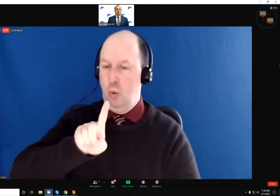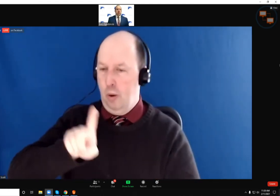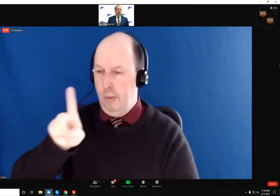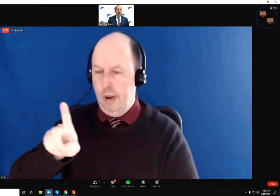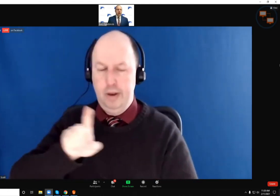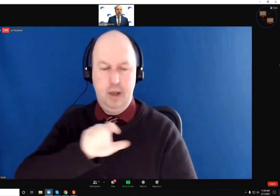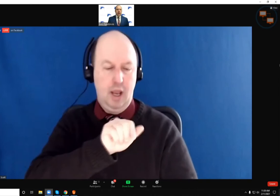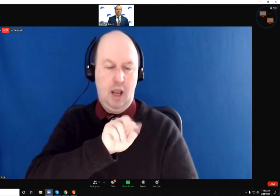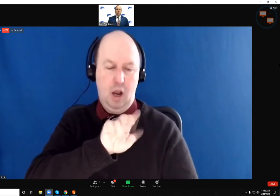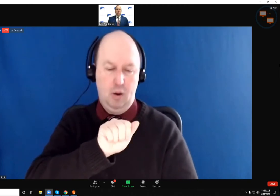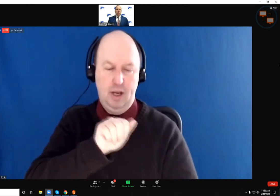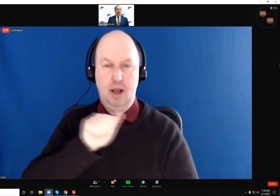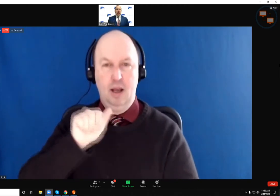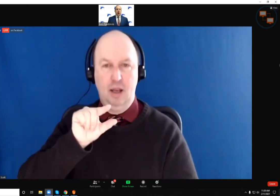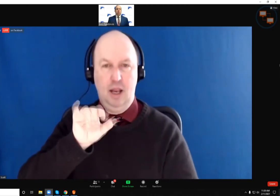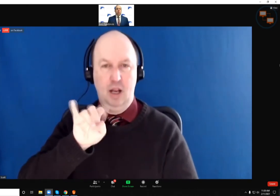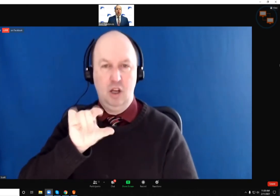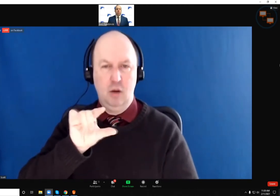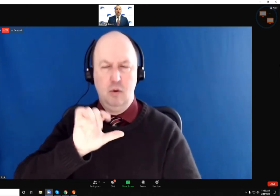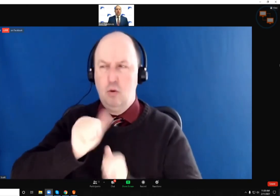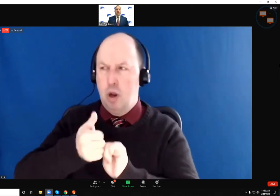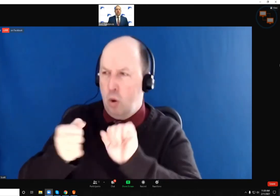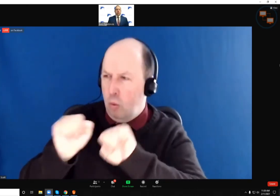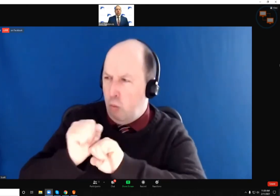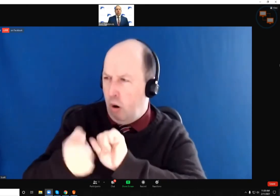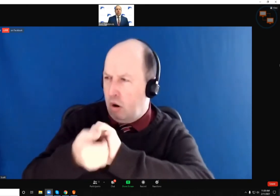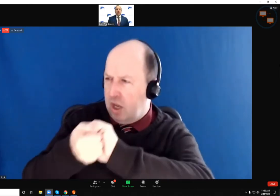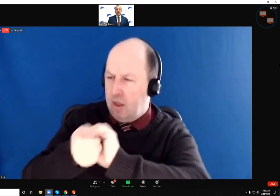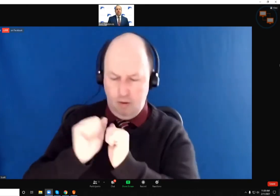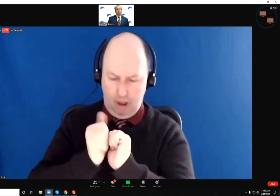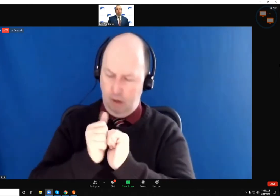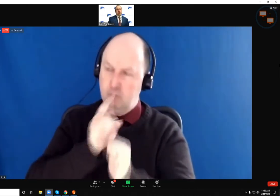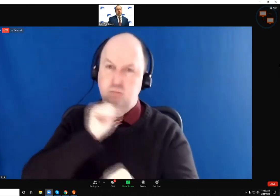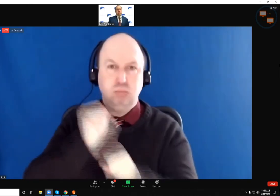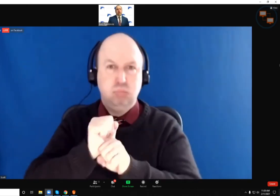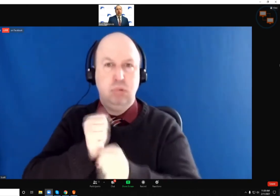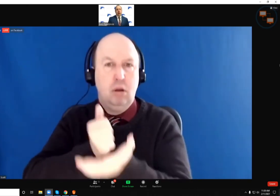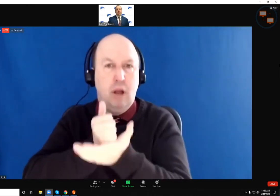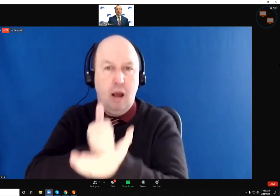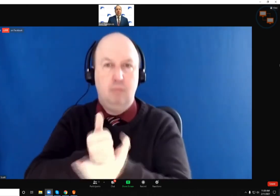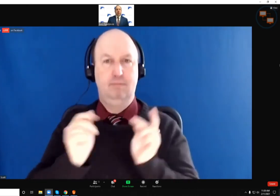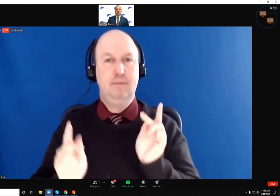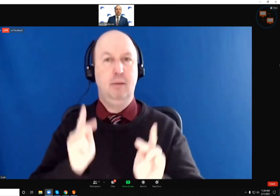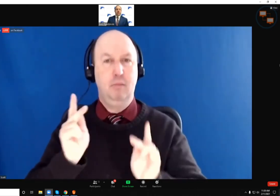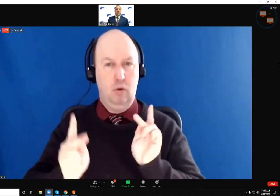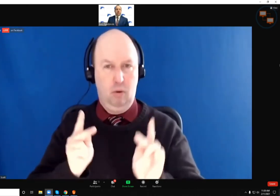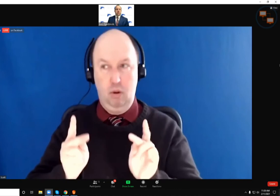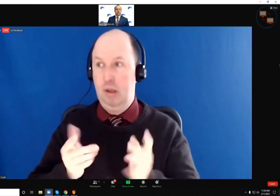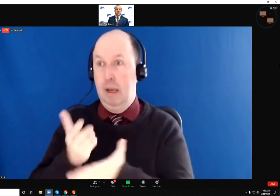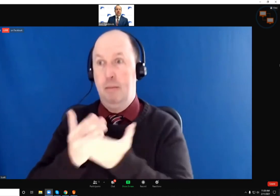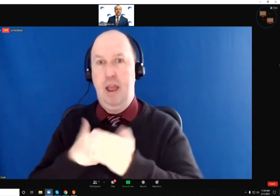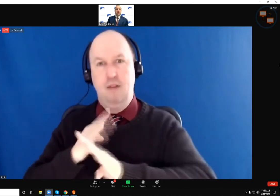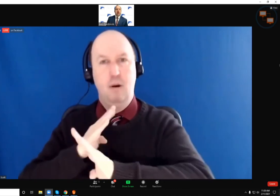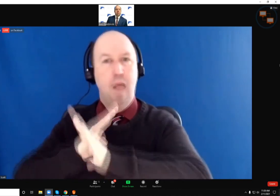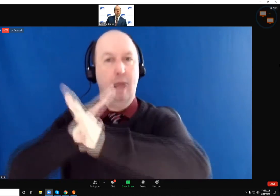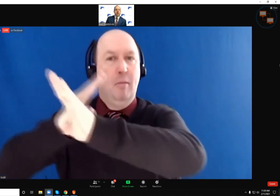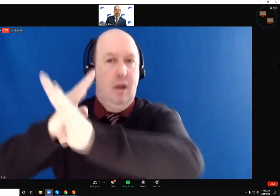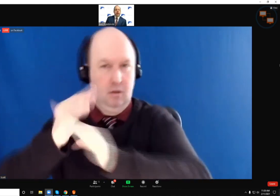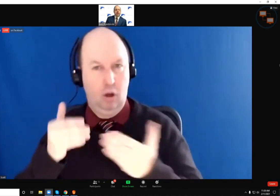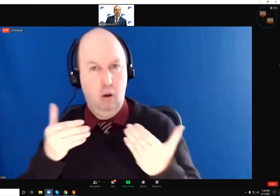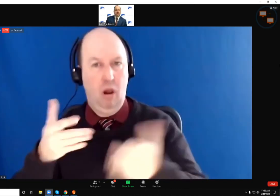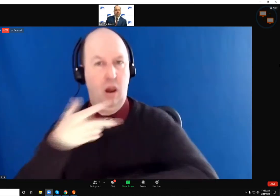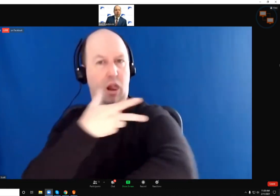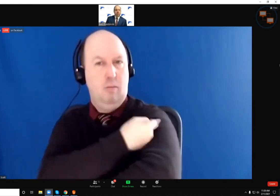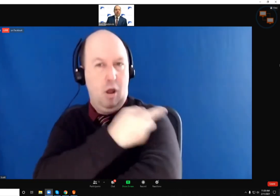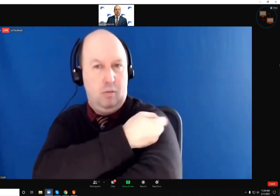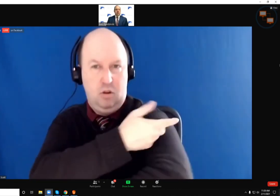you know, we're trying to work hand in hand to figure out how to help these true, these individuals who truly are having barriers to get, to get, to